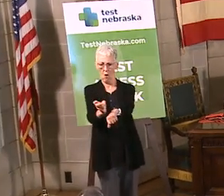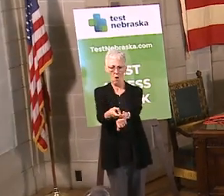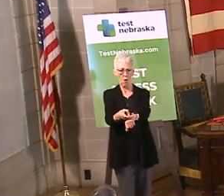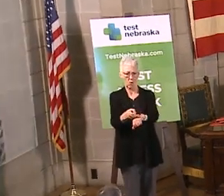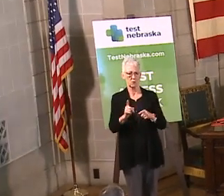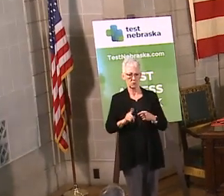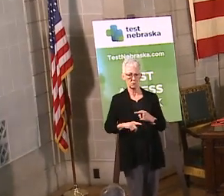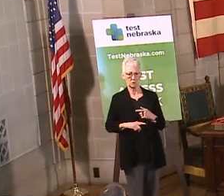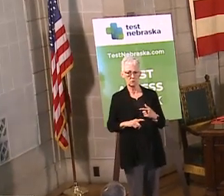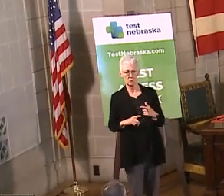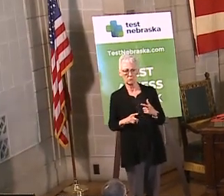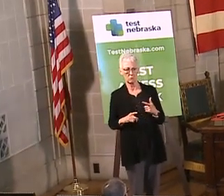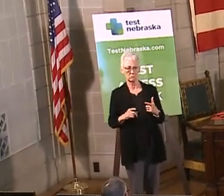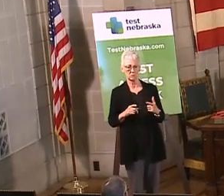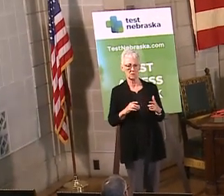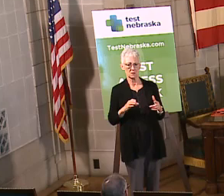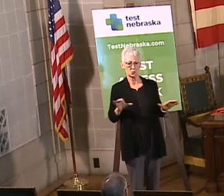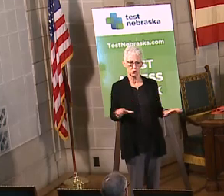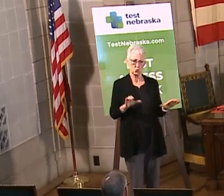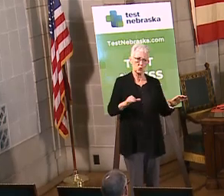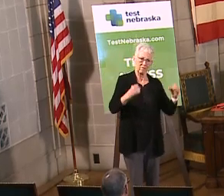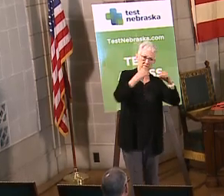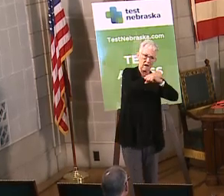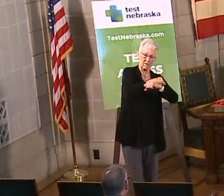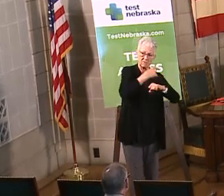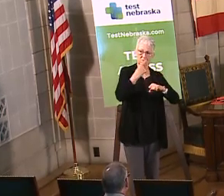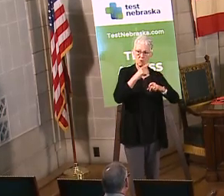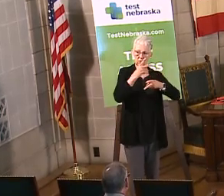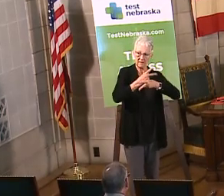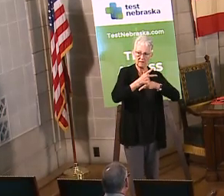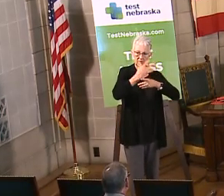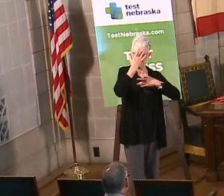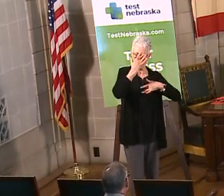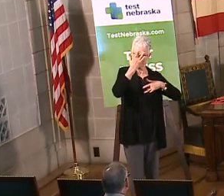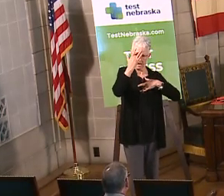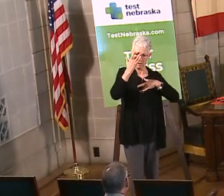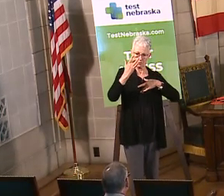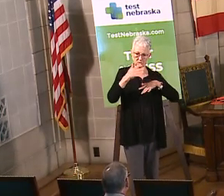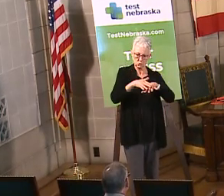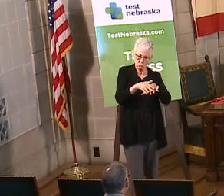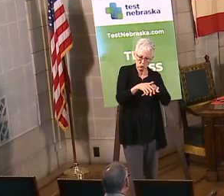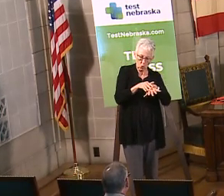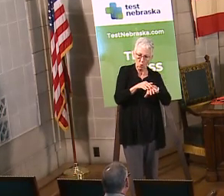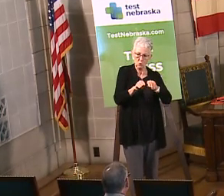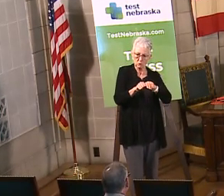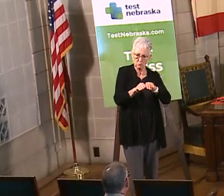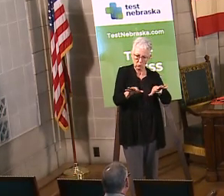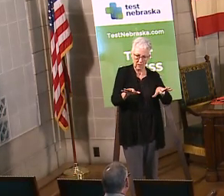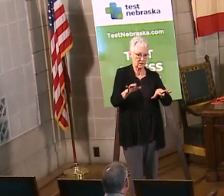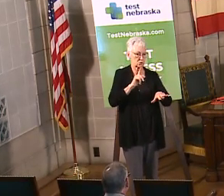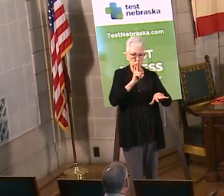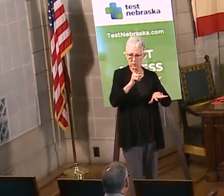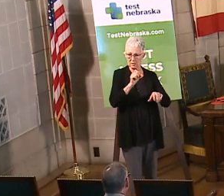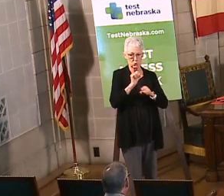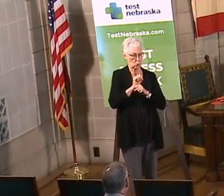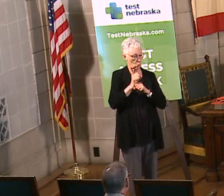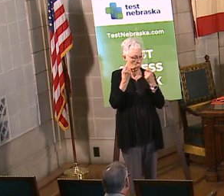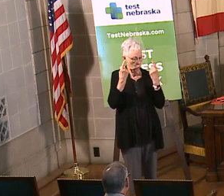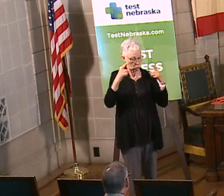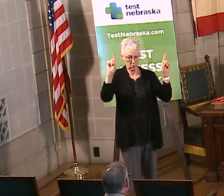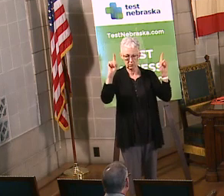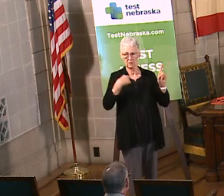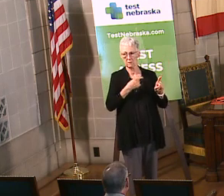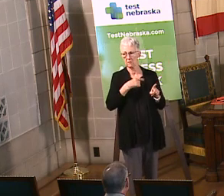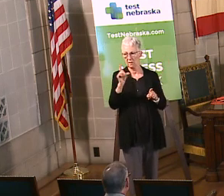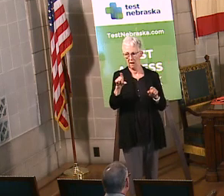those sacrifices to slow down the spread of the virus here in nebraska it is absolutely working we've got to continue to do this again this is something we're going to be doing